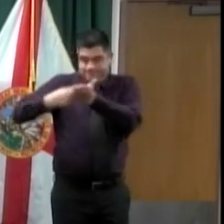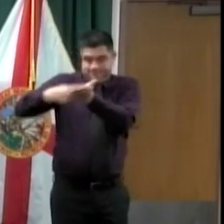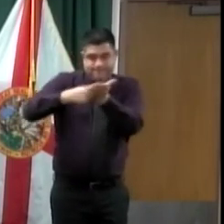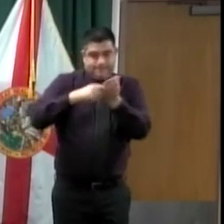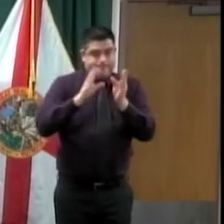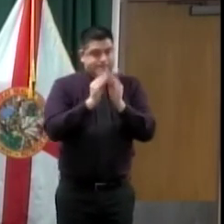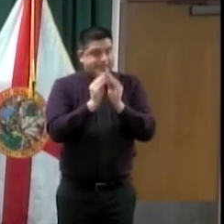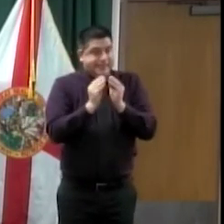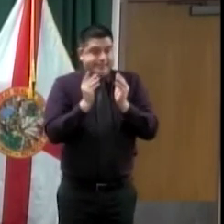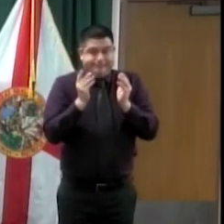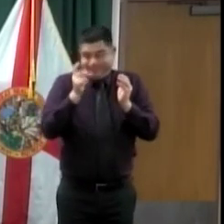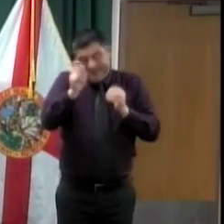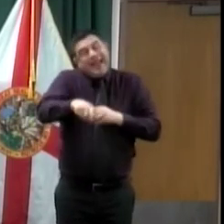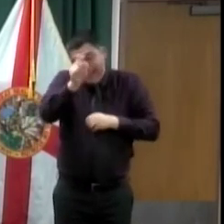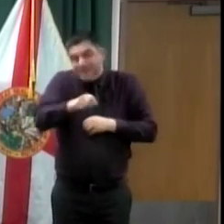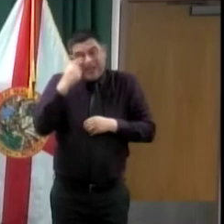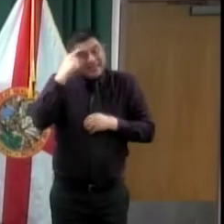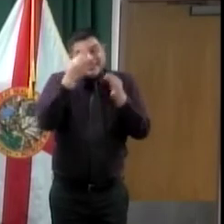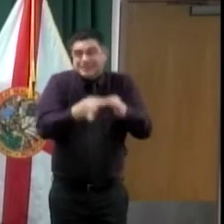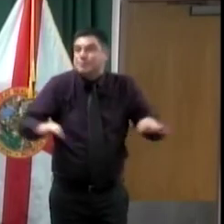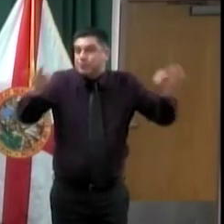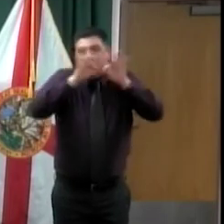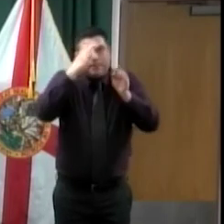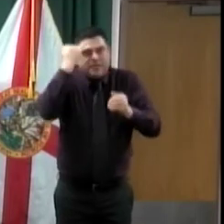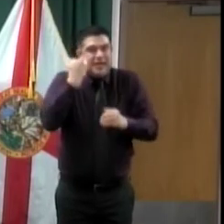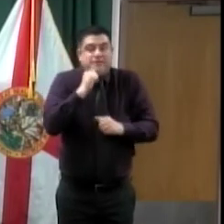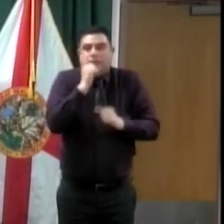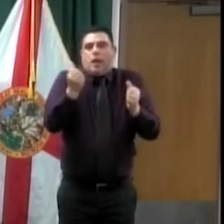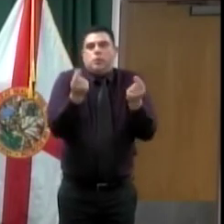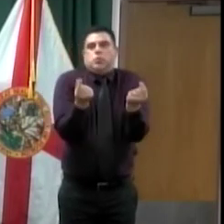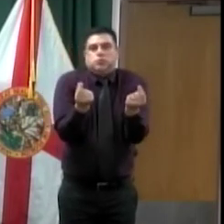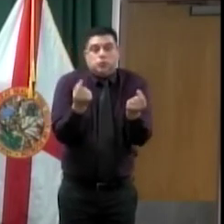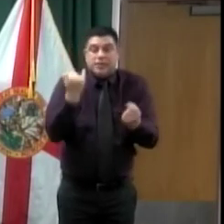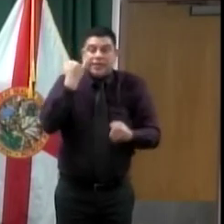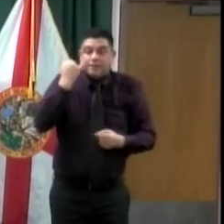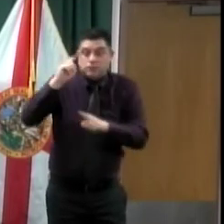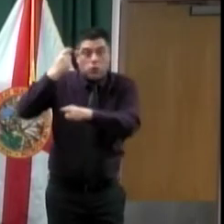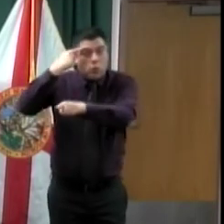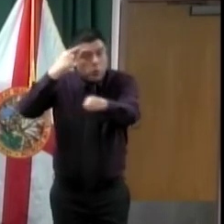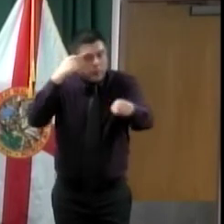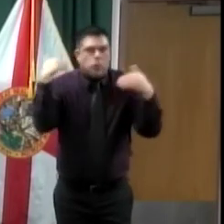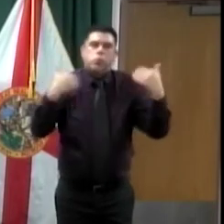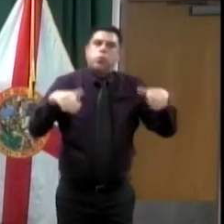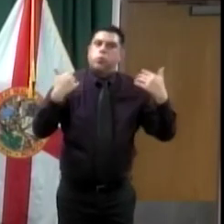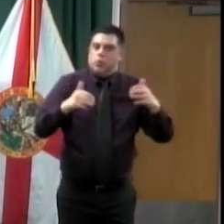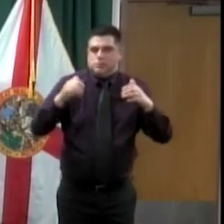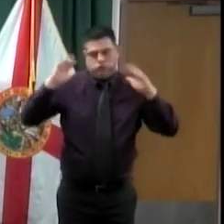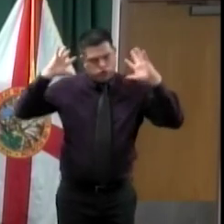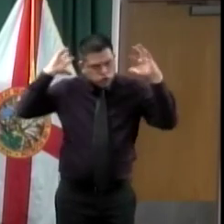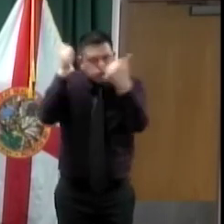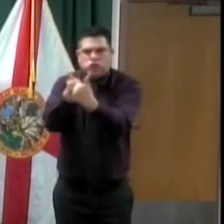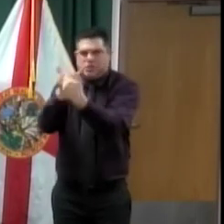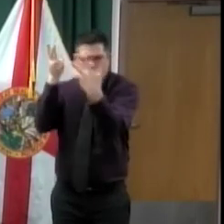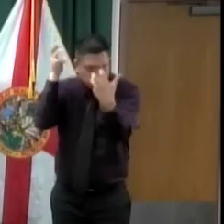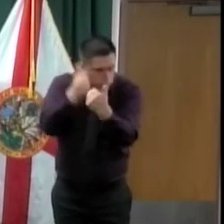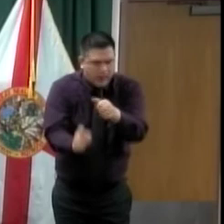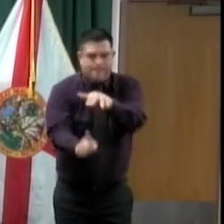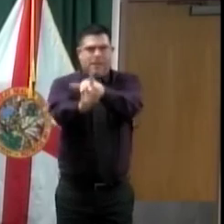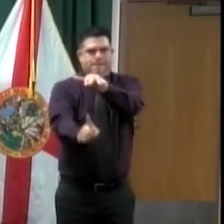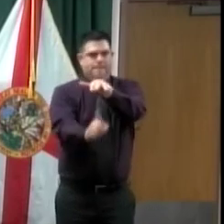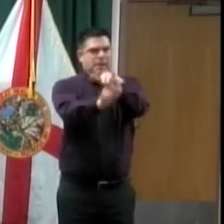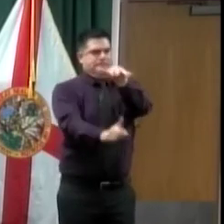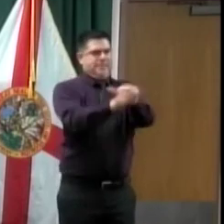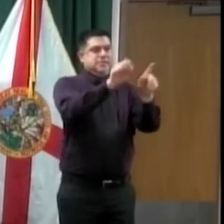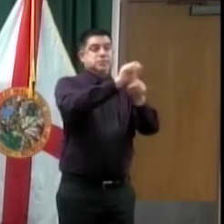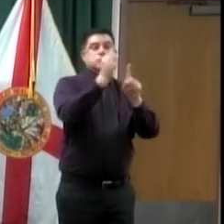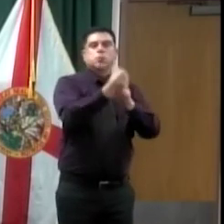trying times for everybody in government, open to the sunshine, you know, and our belief is we're going to make available